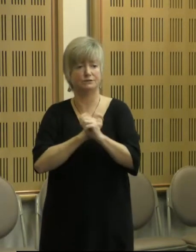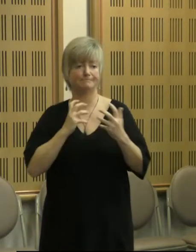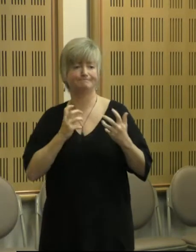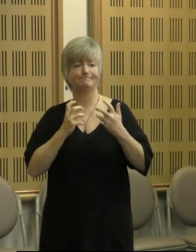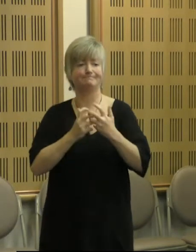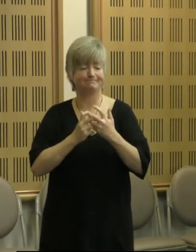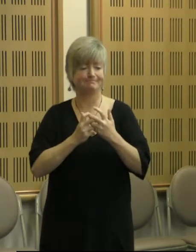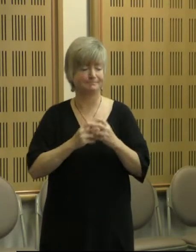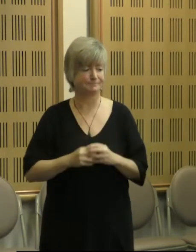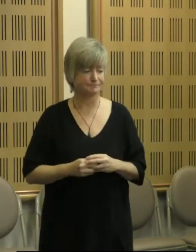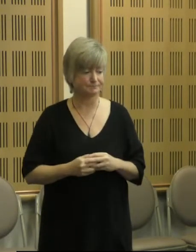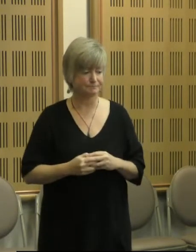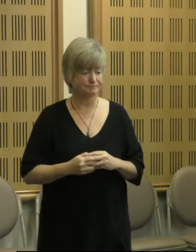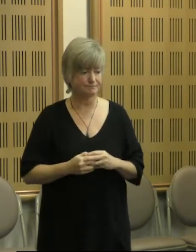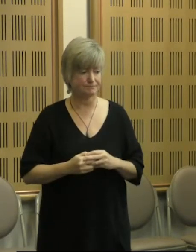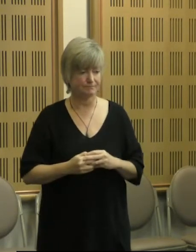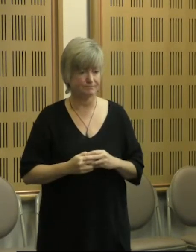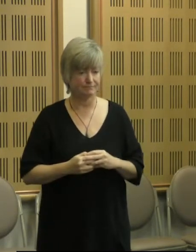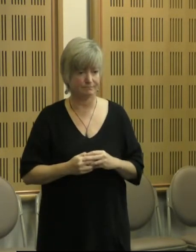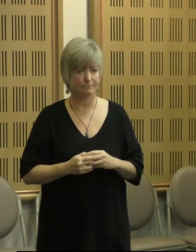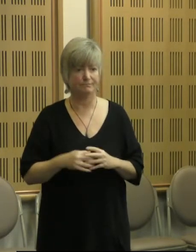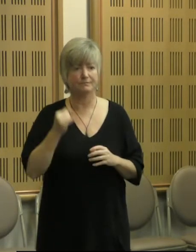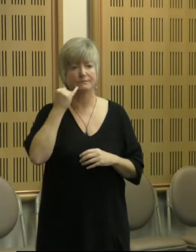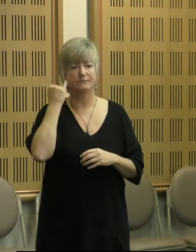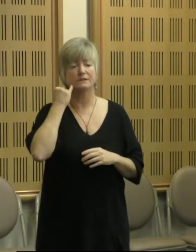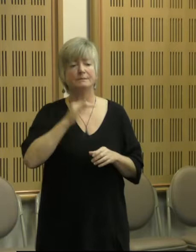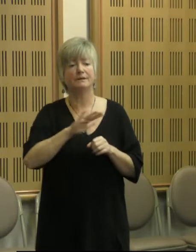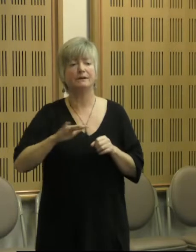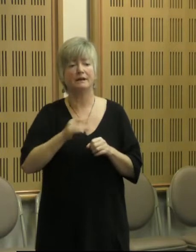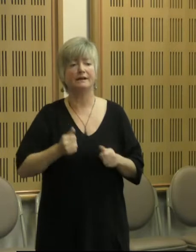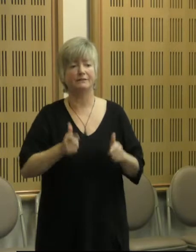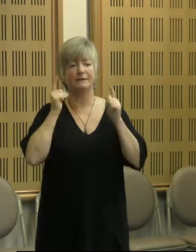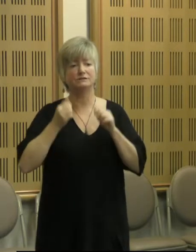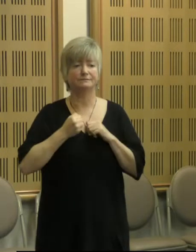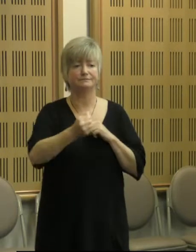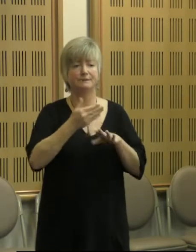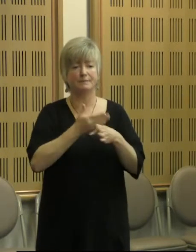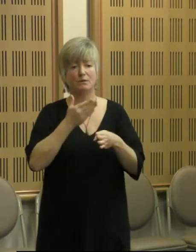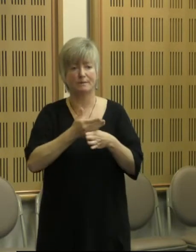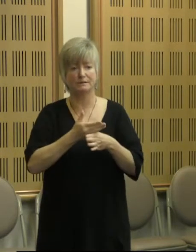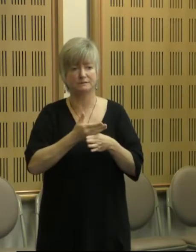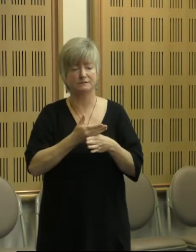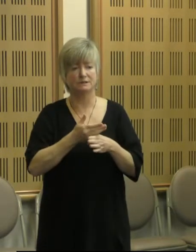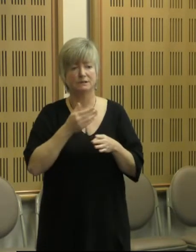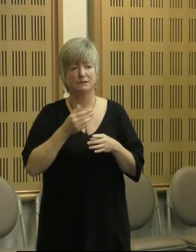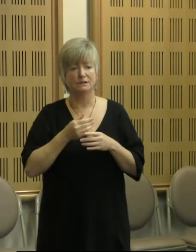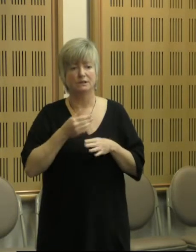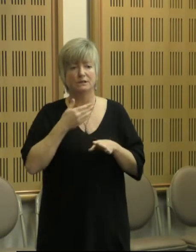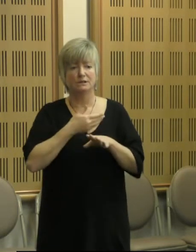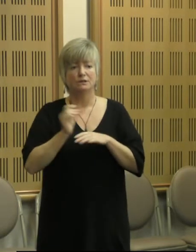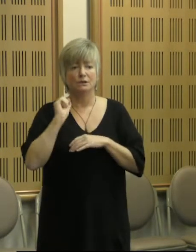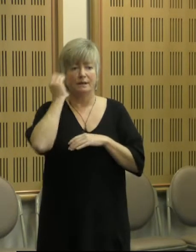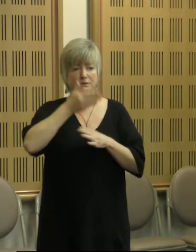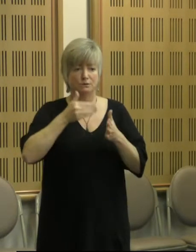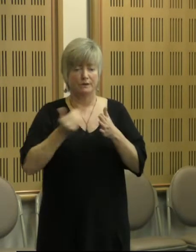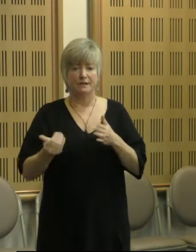Shepparton region prior to this funding, and now have subsequently employed a new Aboriginal worker in that area, as well as another person with